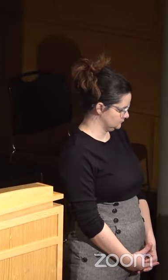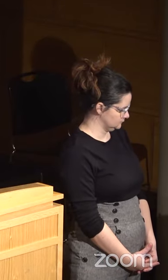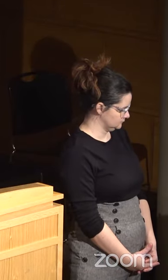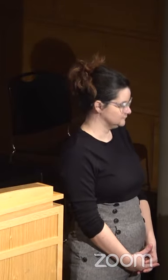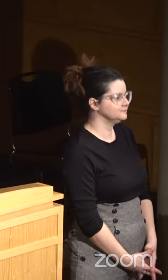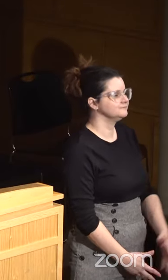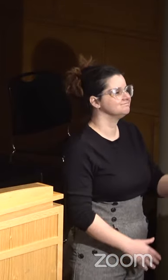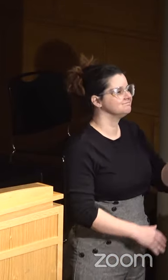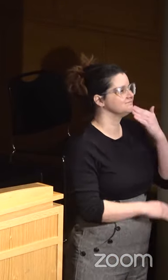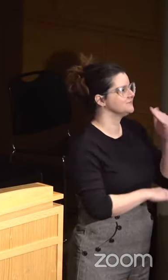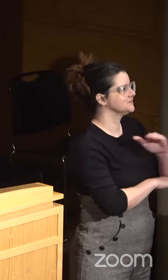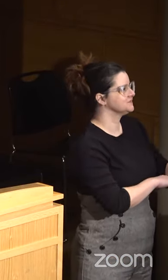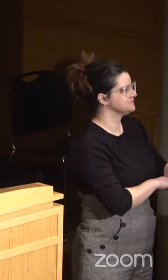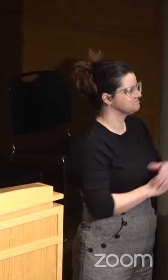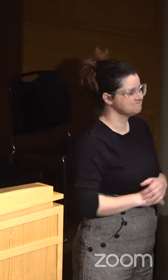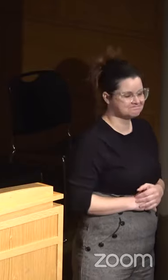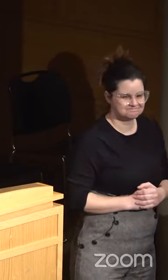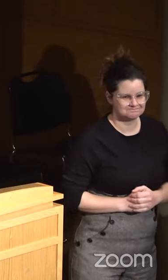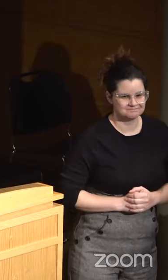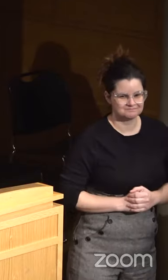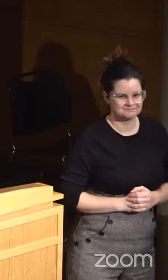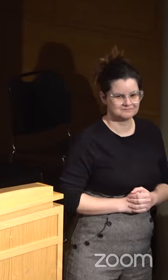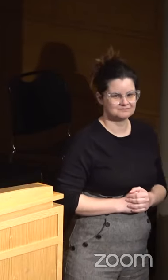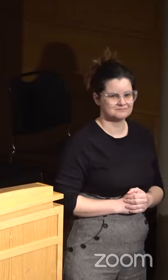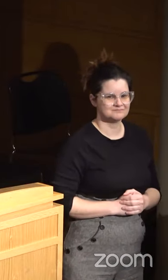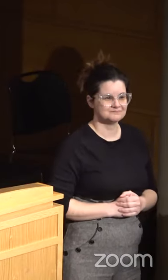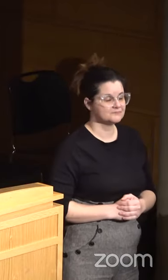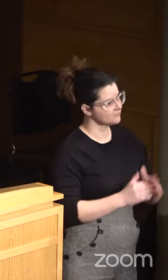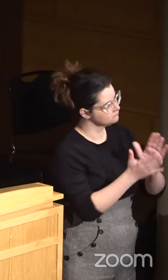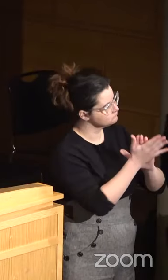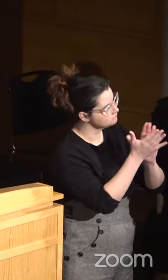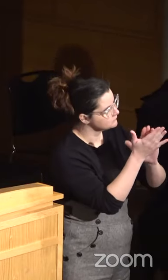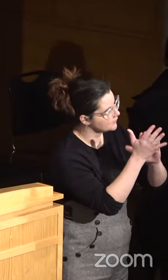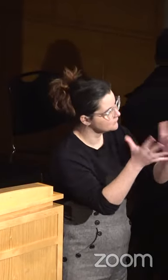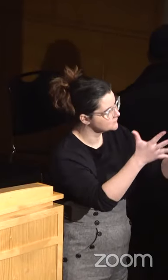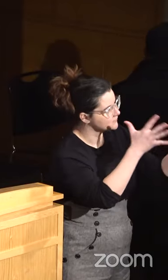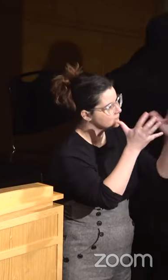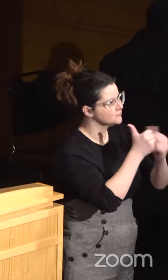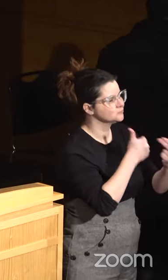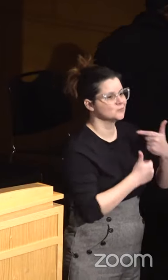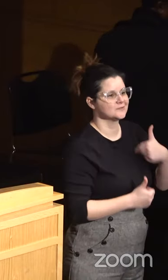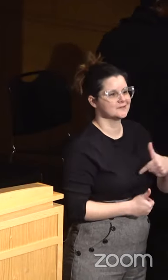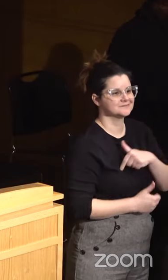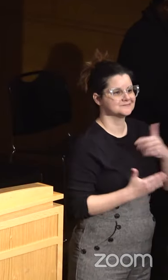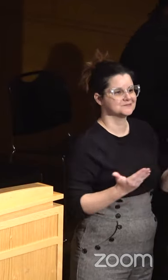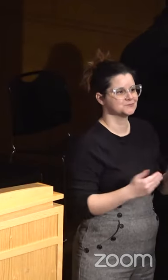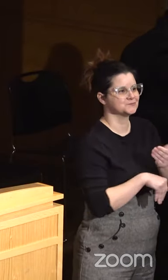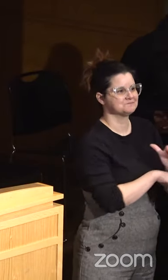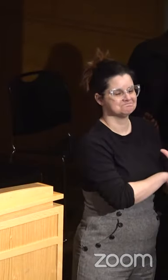Good evening. Give yourselves an applause for joining us tonight.